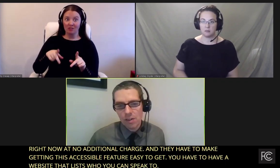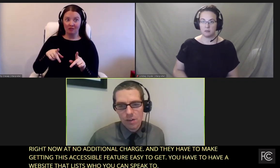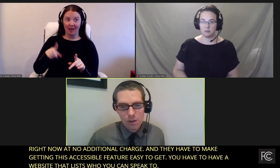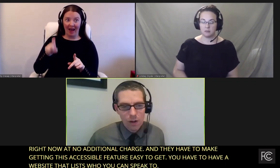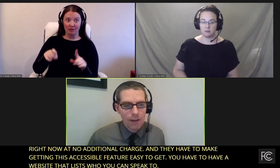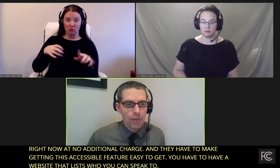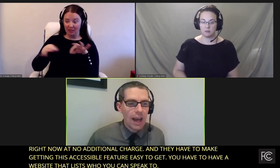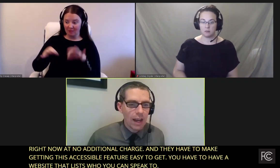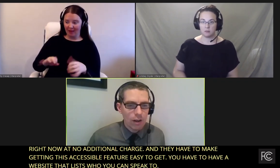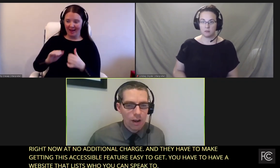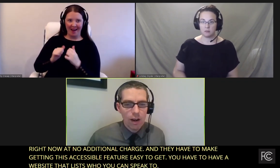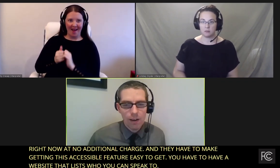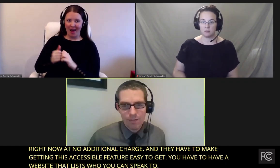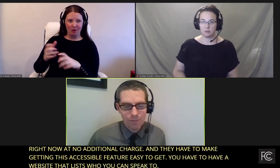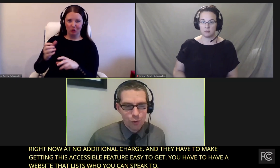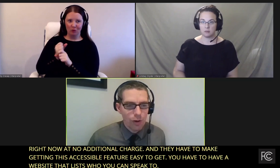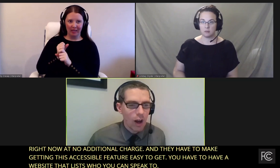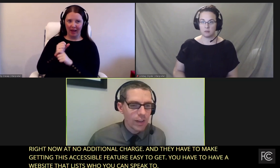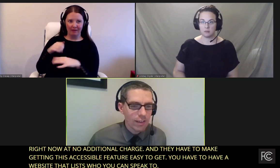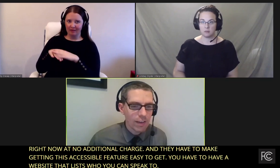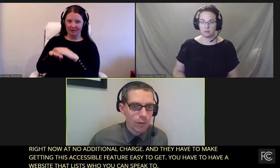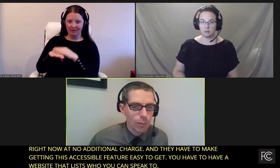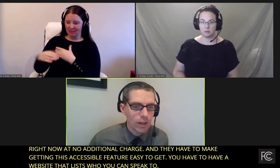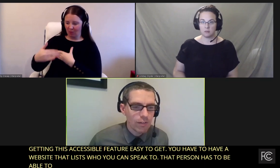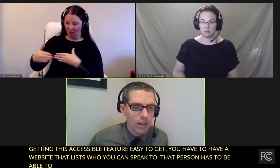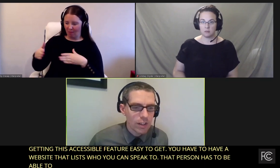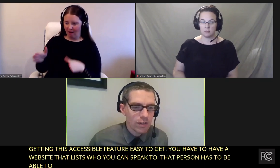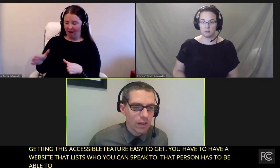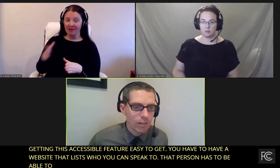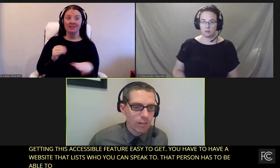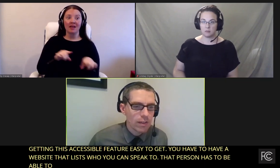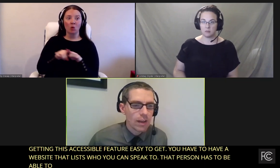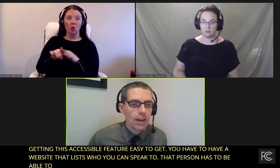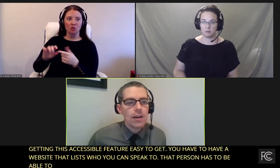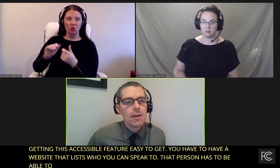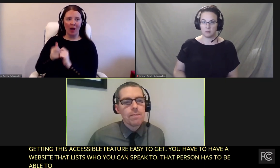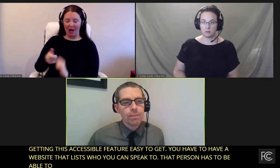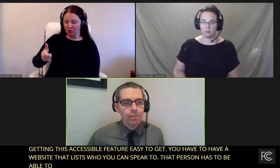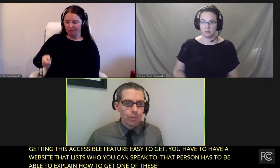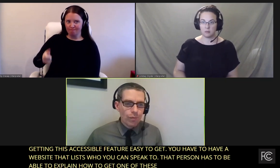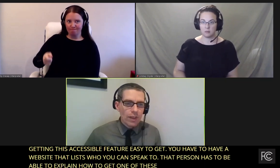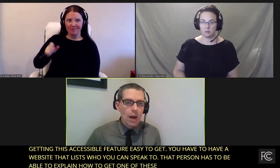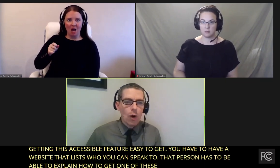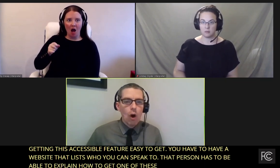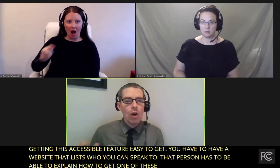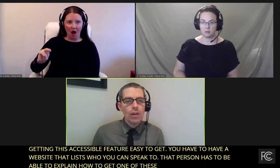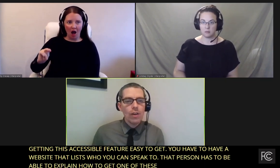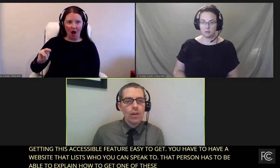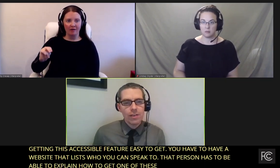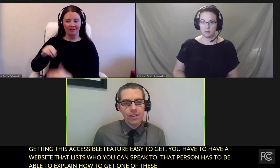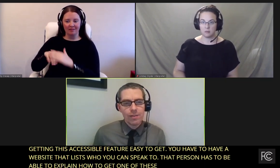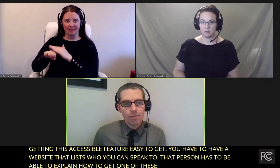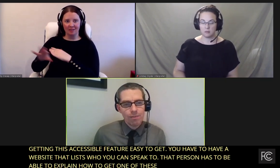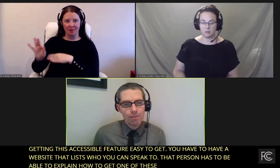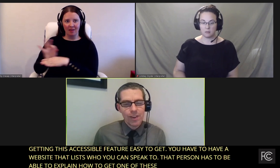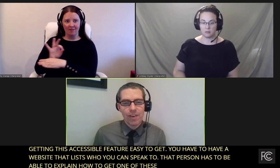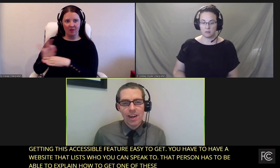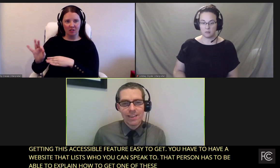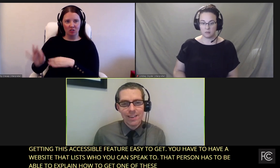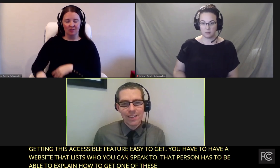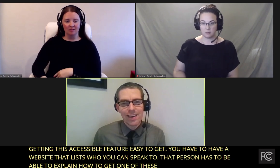and also how to turn on the accessibility functions on the device. Now, all the other